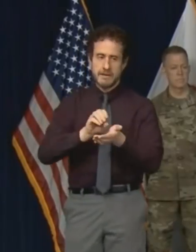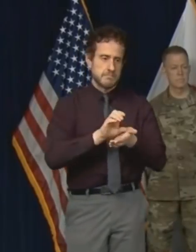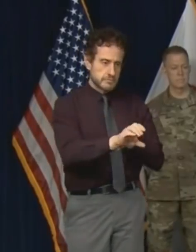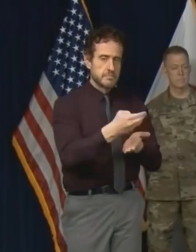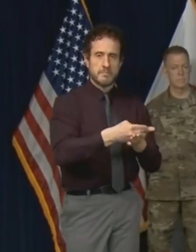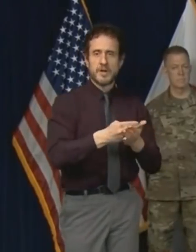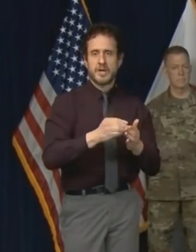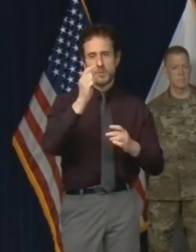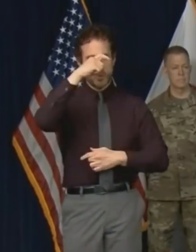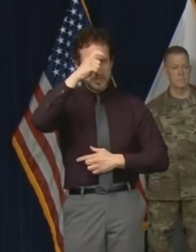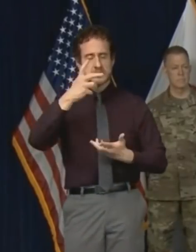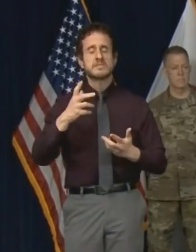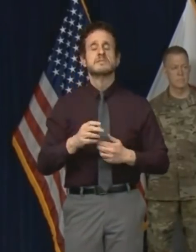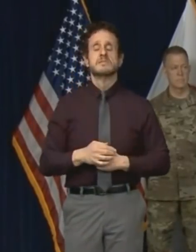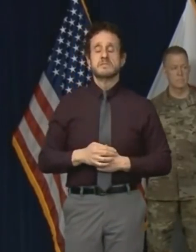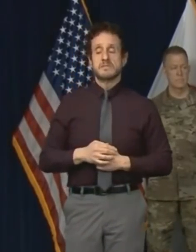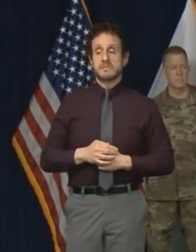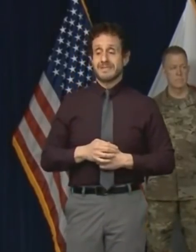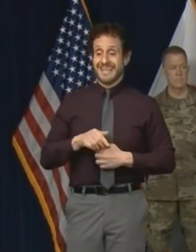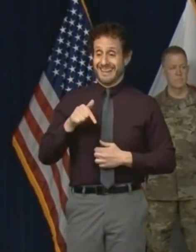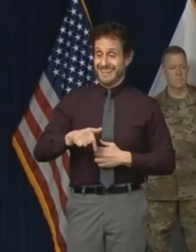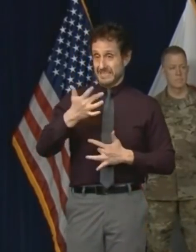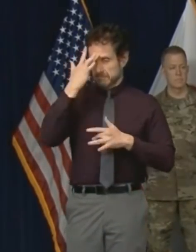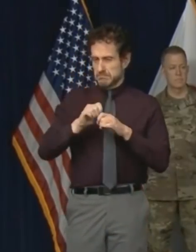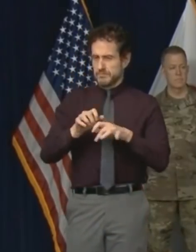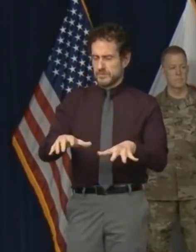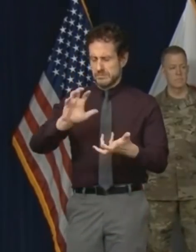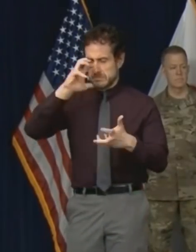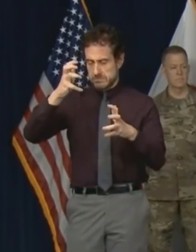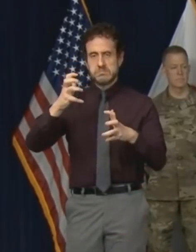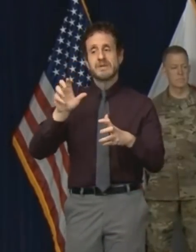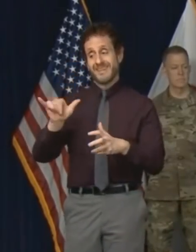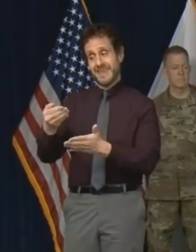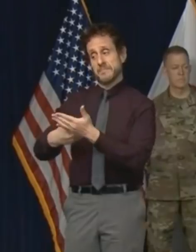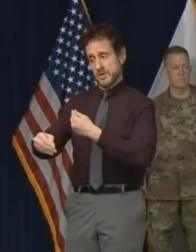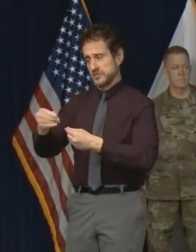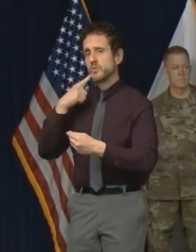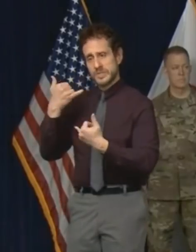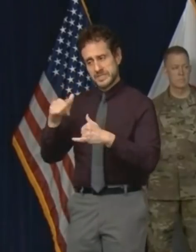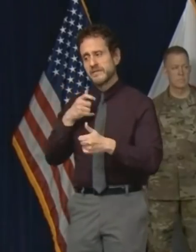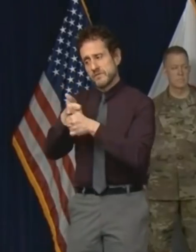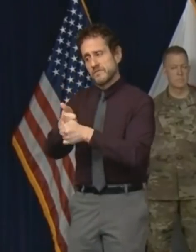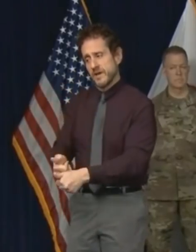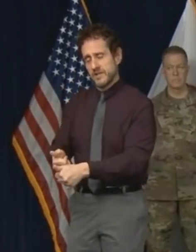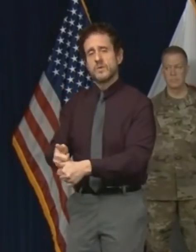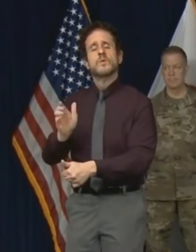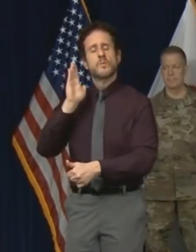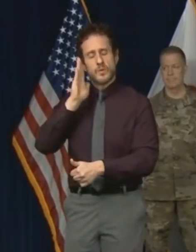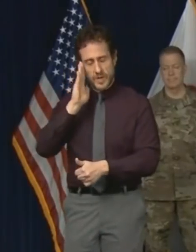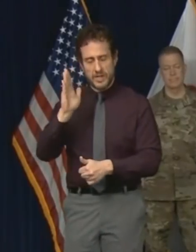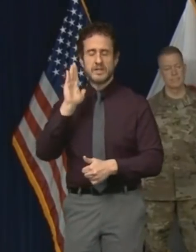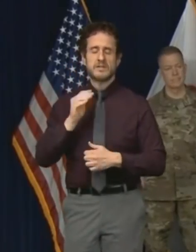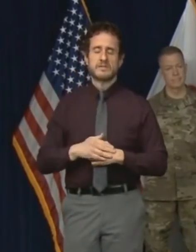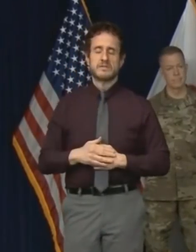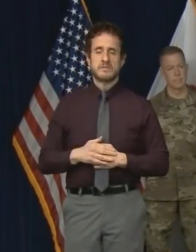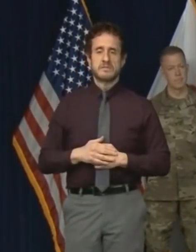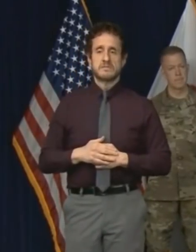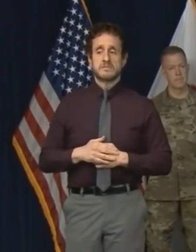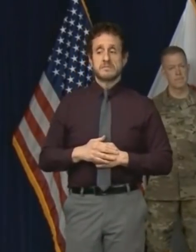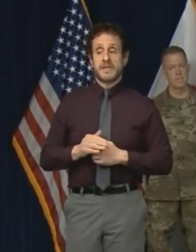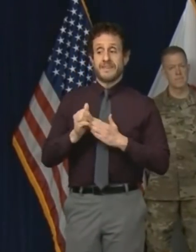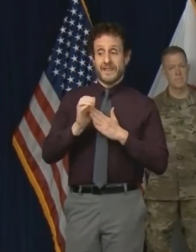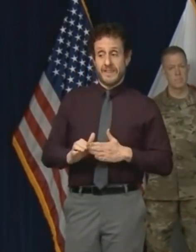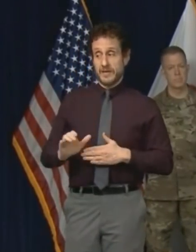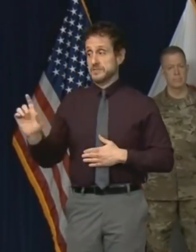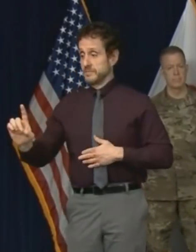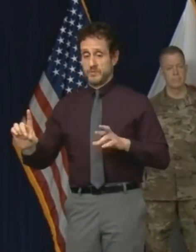unprecedented circumstances it must be carried out and it will be responsible leadership on both sides are